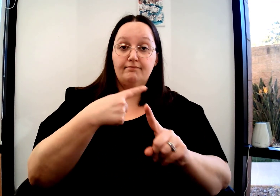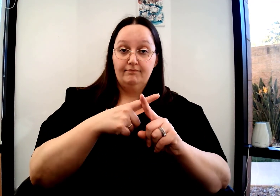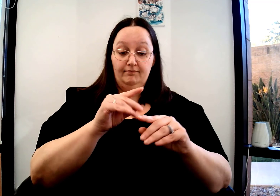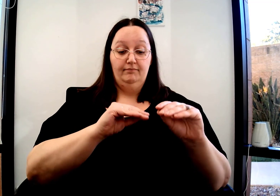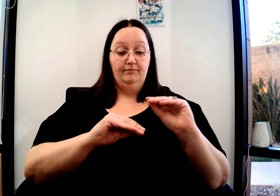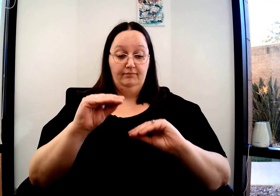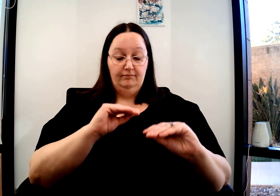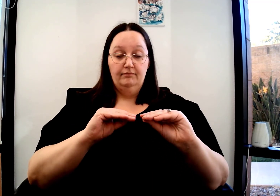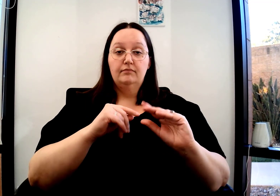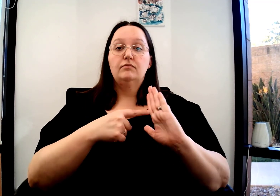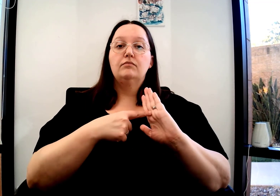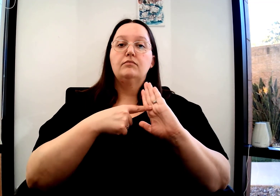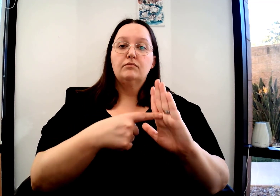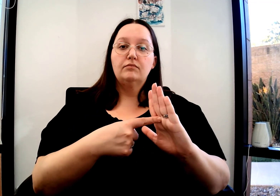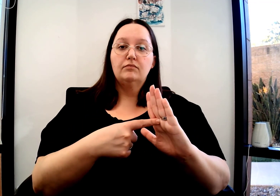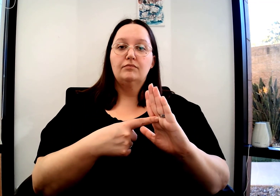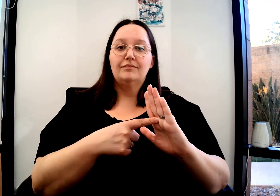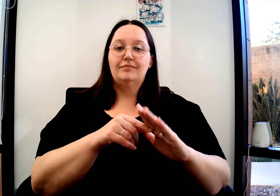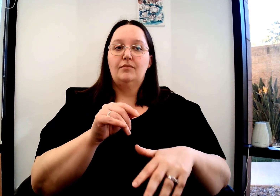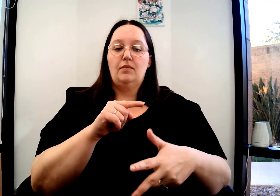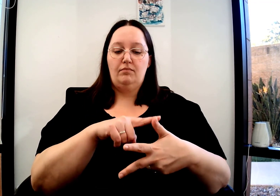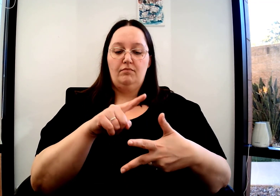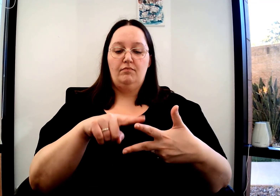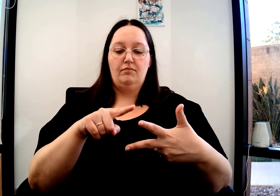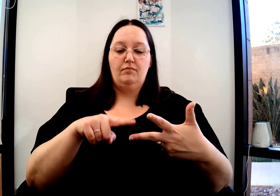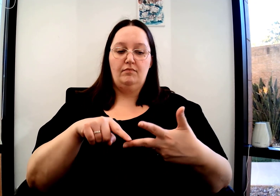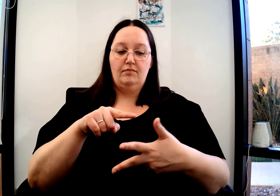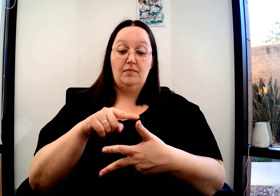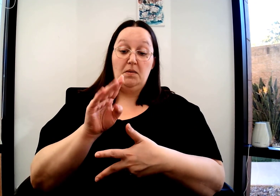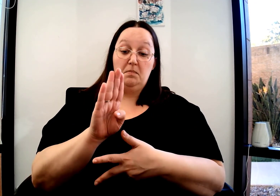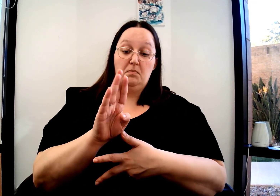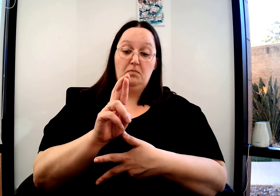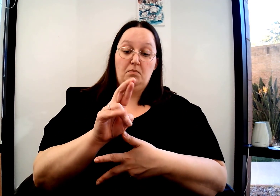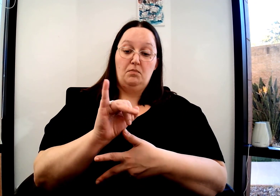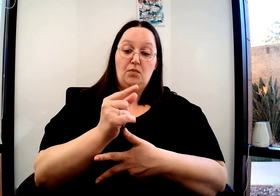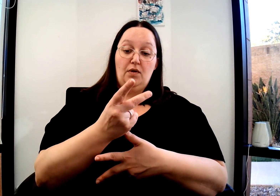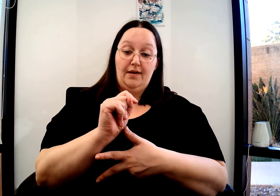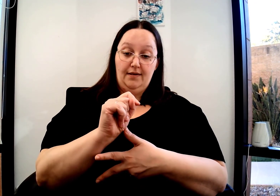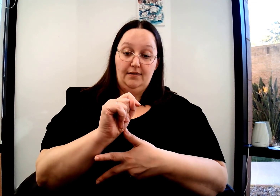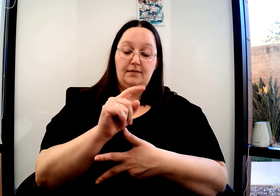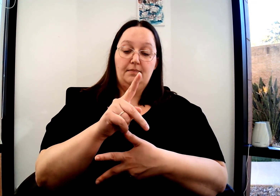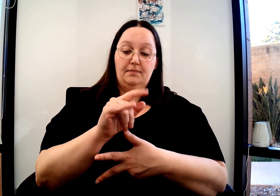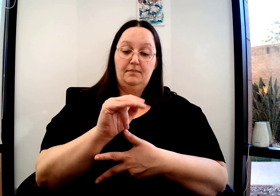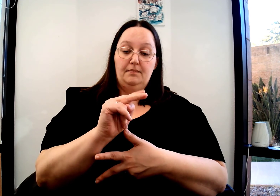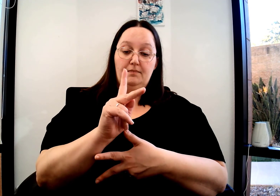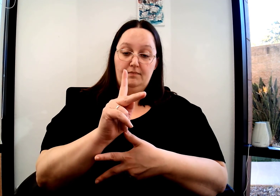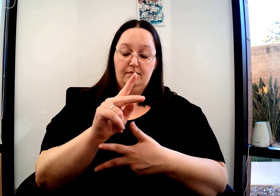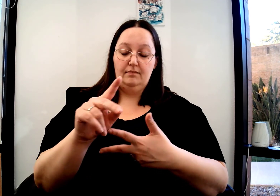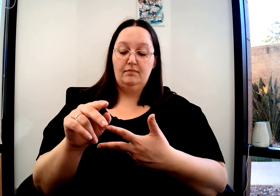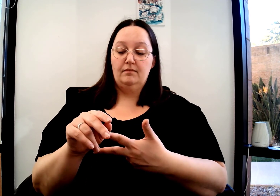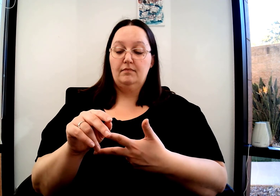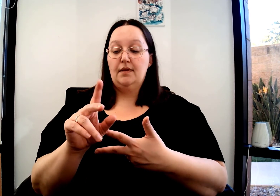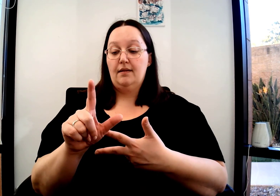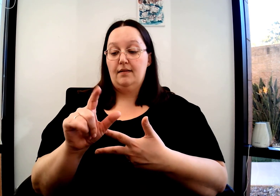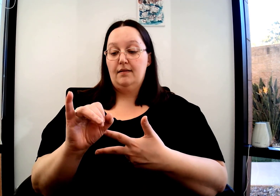My facial expression is conveying that meaning along with how I sign that color. Bright pink,